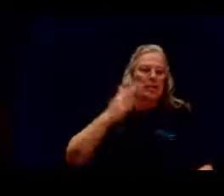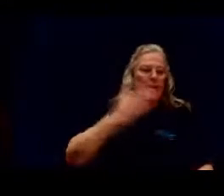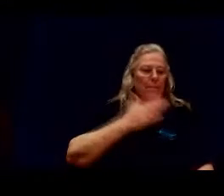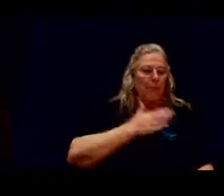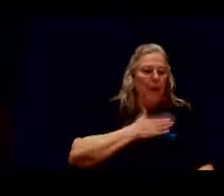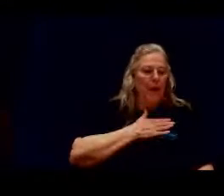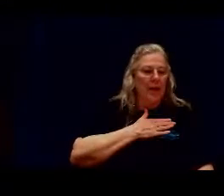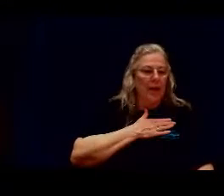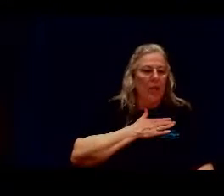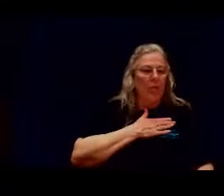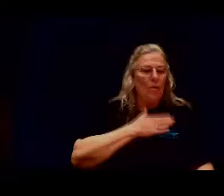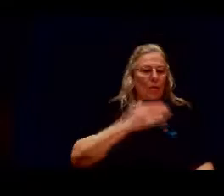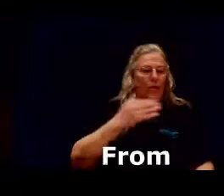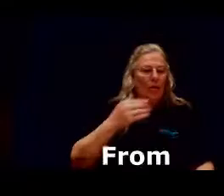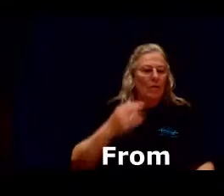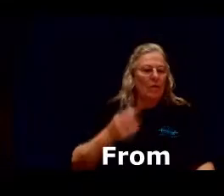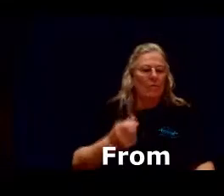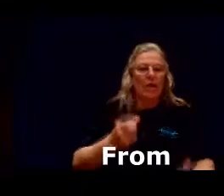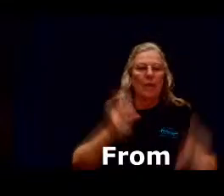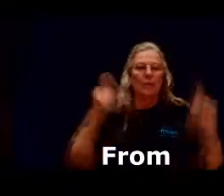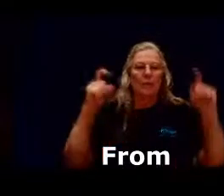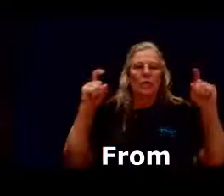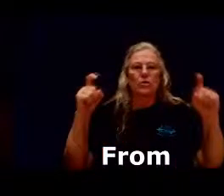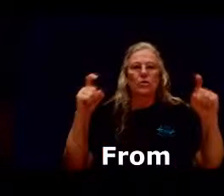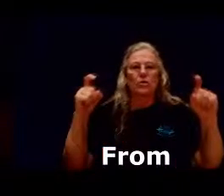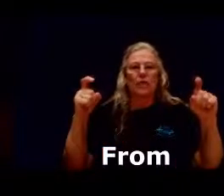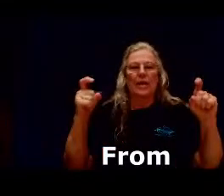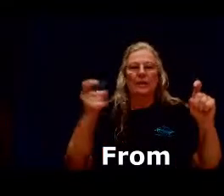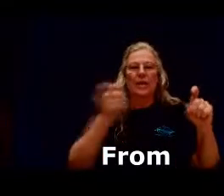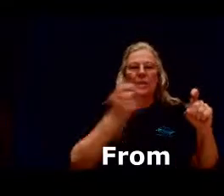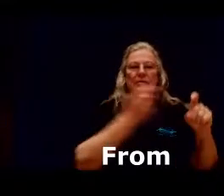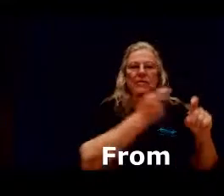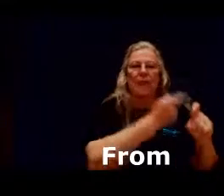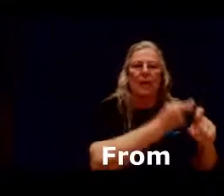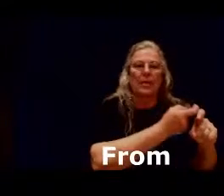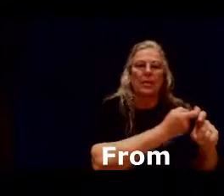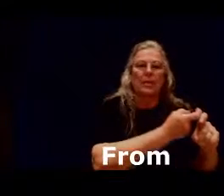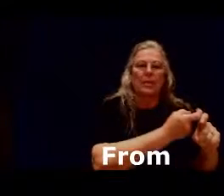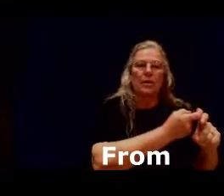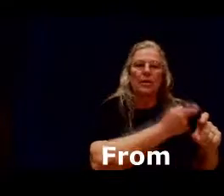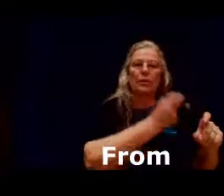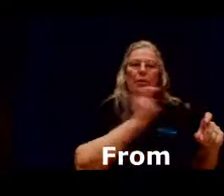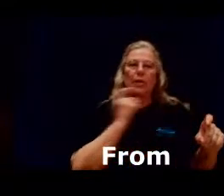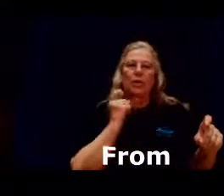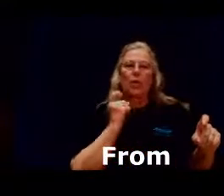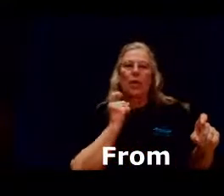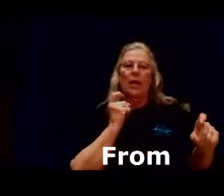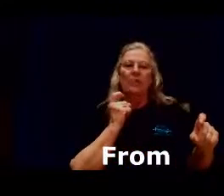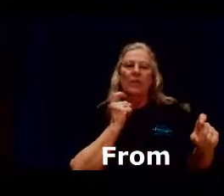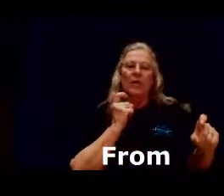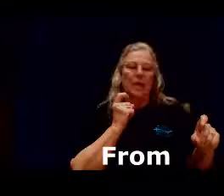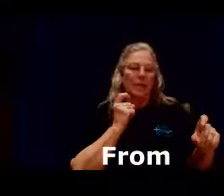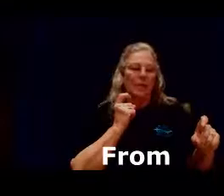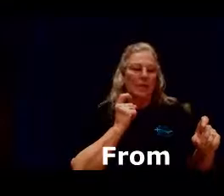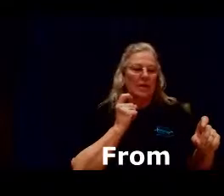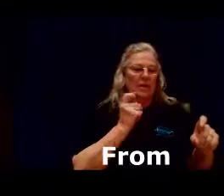my from two x hands dominant pulling away from the non-dominant